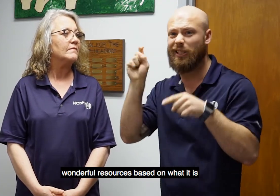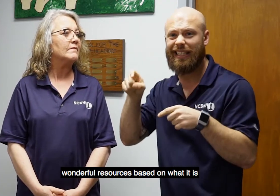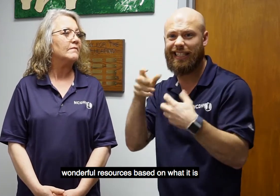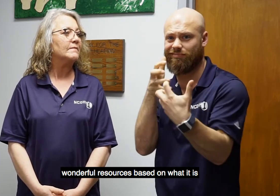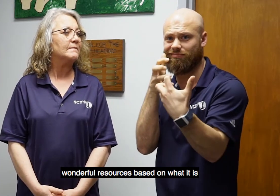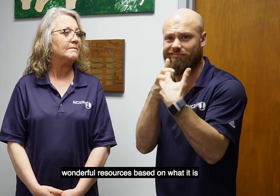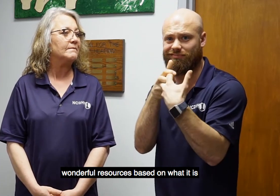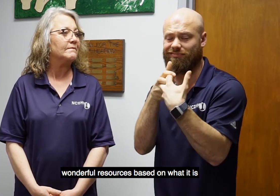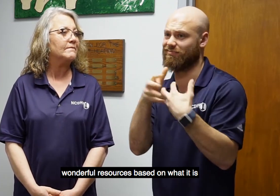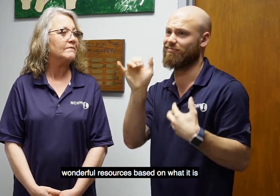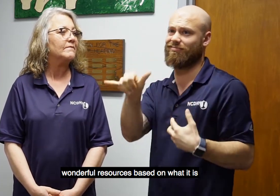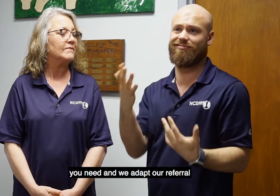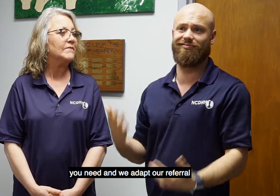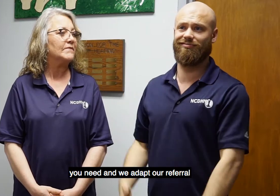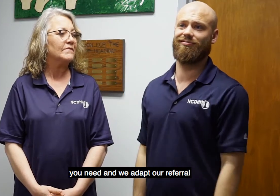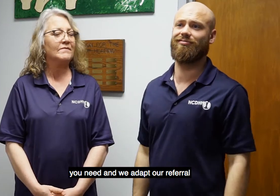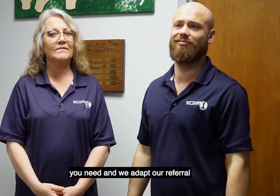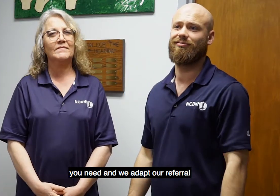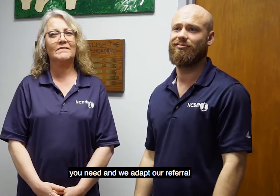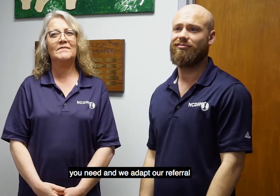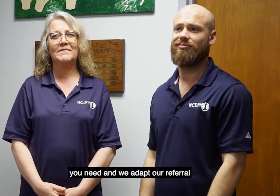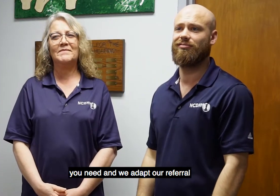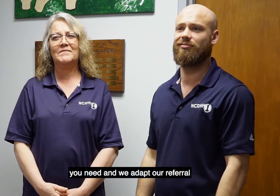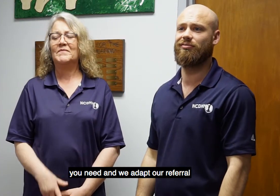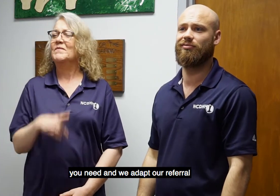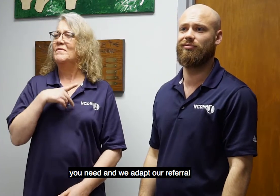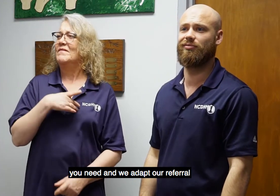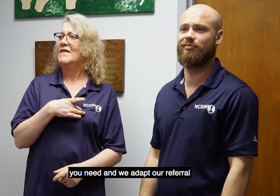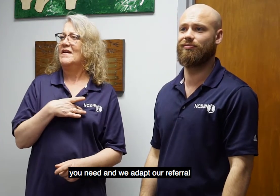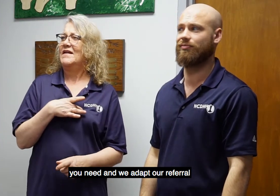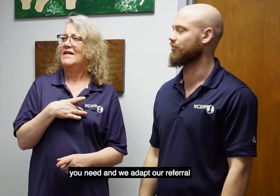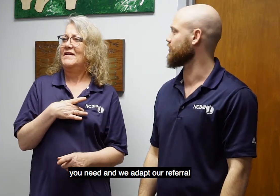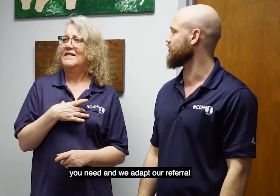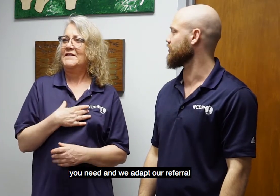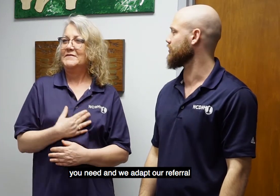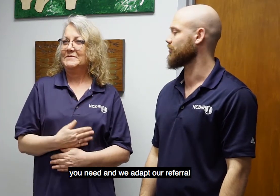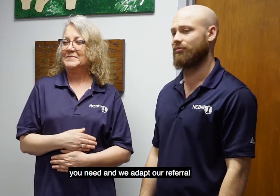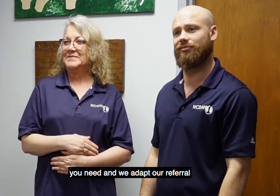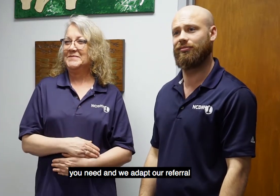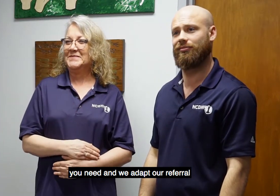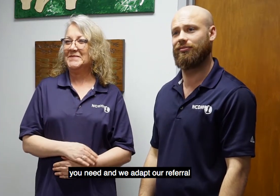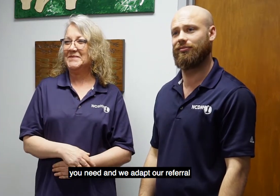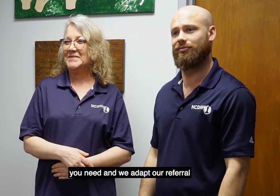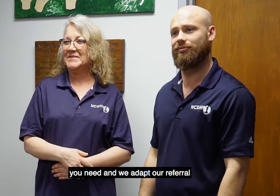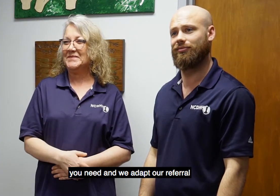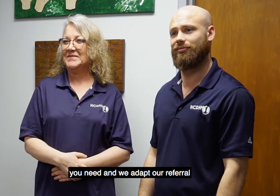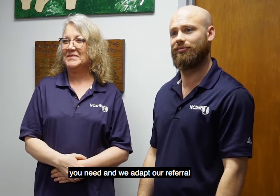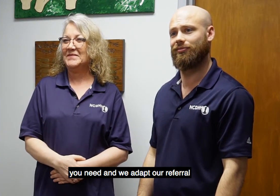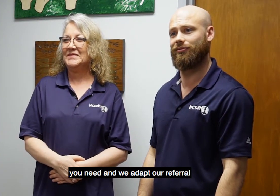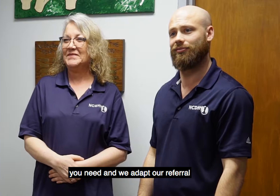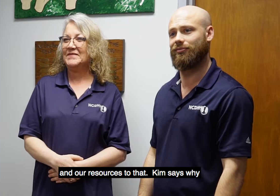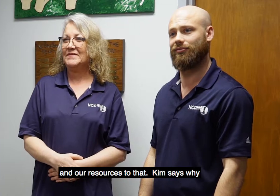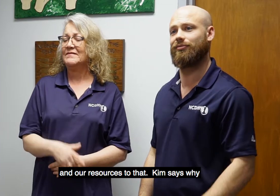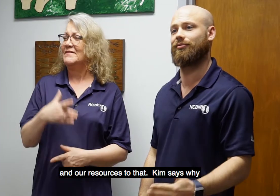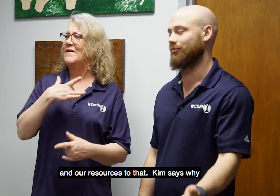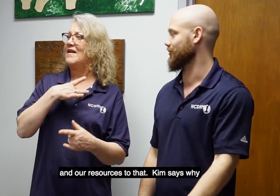on what it is you need. And we adapt to our referral and our resources to that.